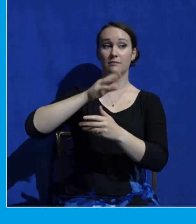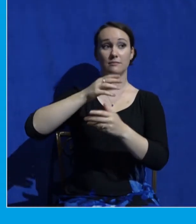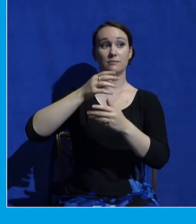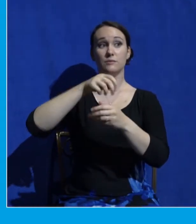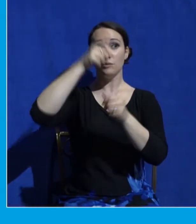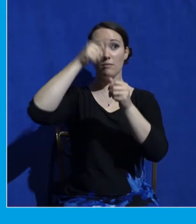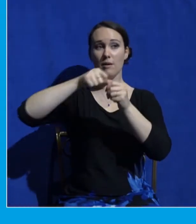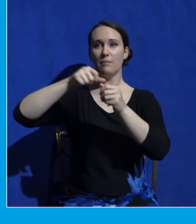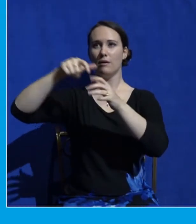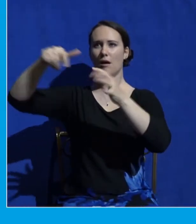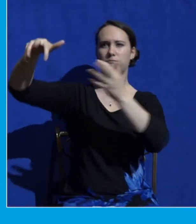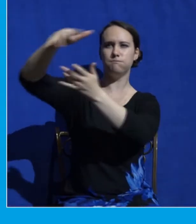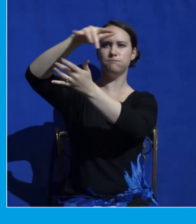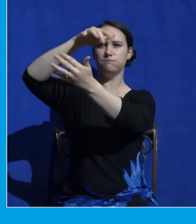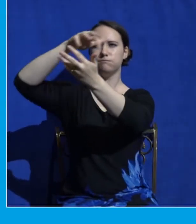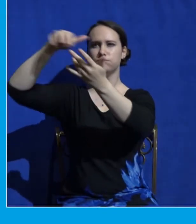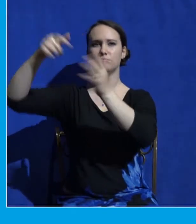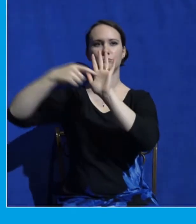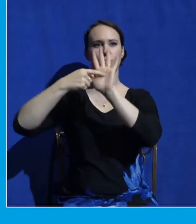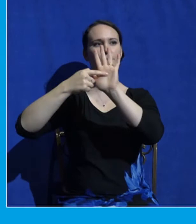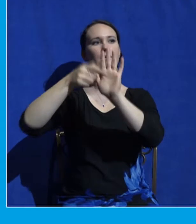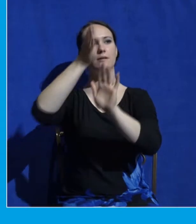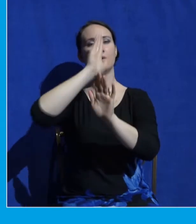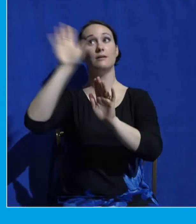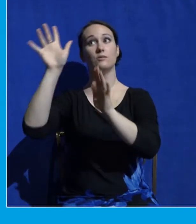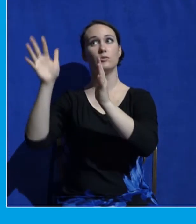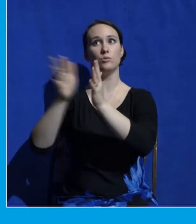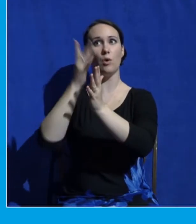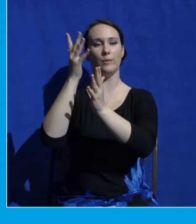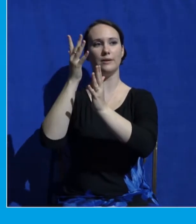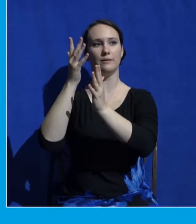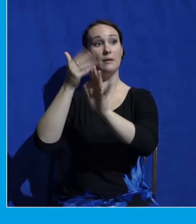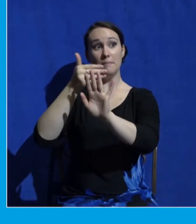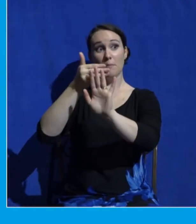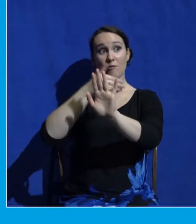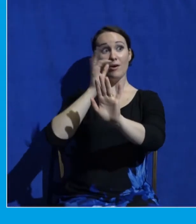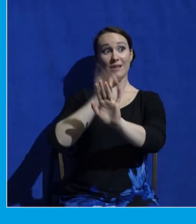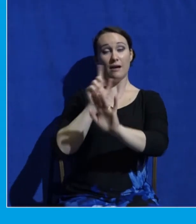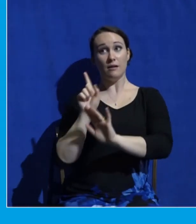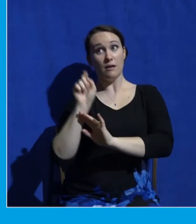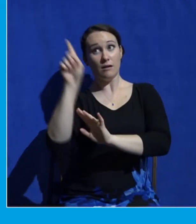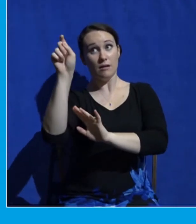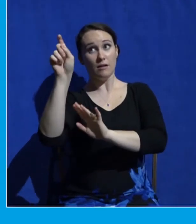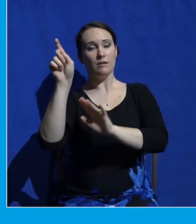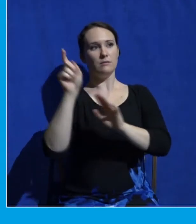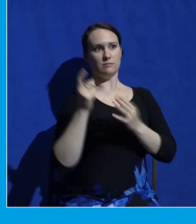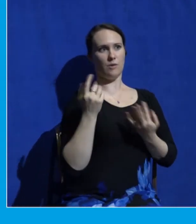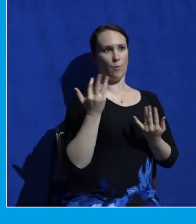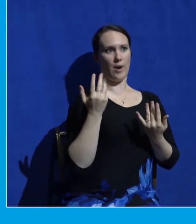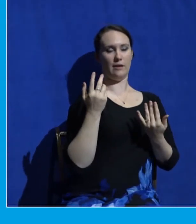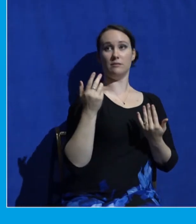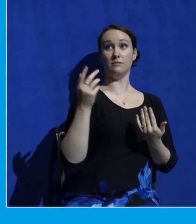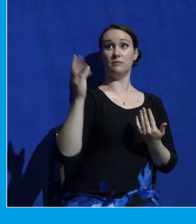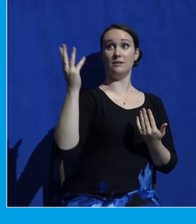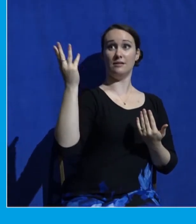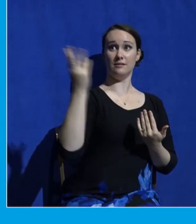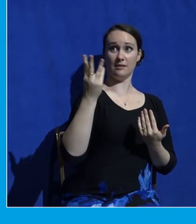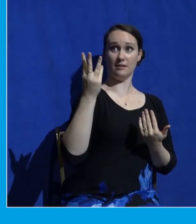picture of the glory of God for six days. On the seventh day, God speaks and reveals his